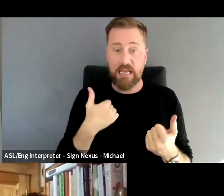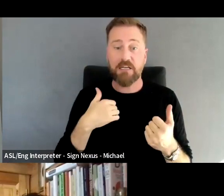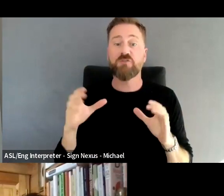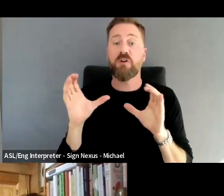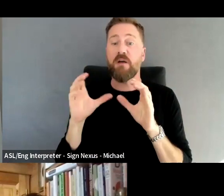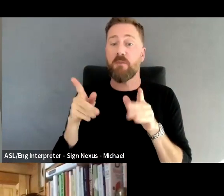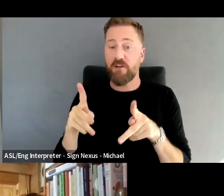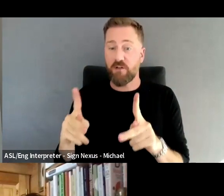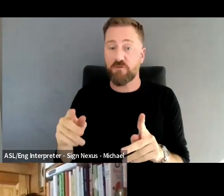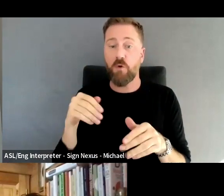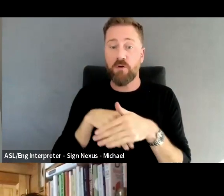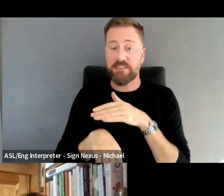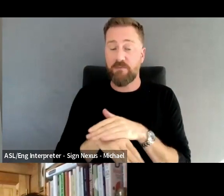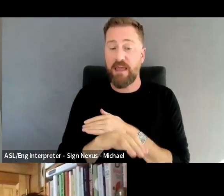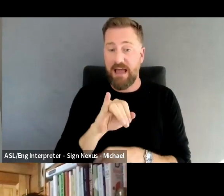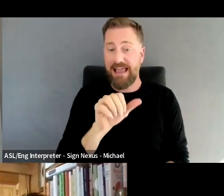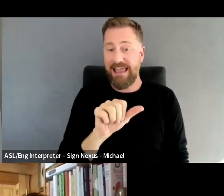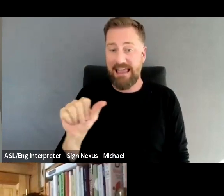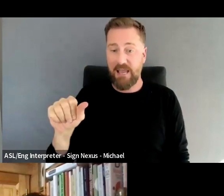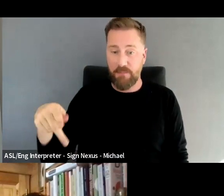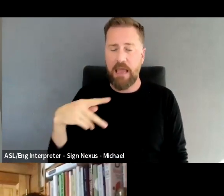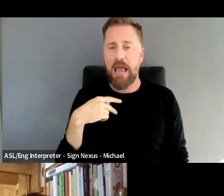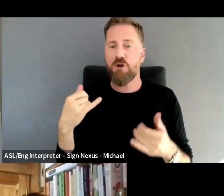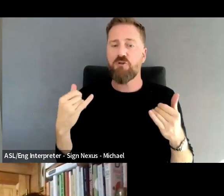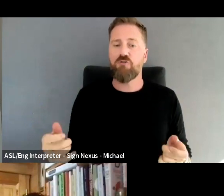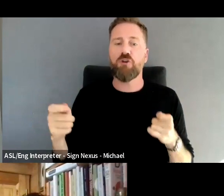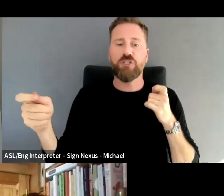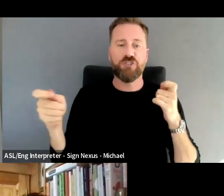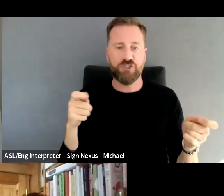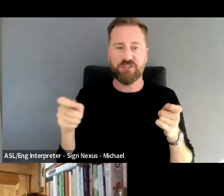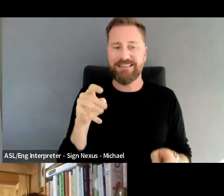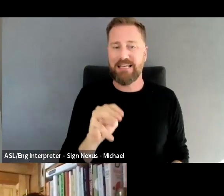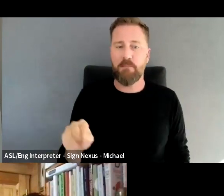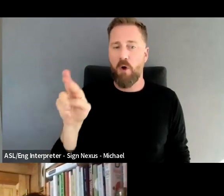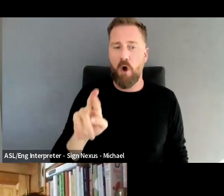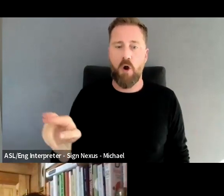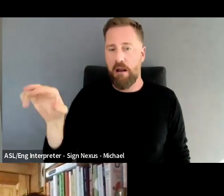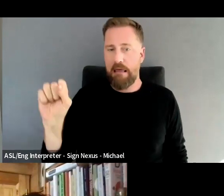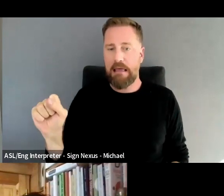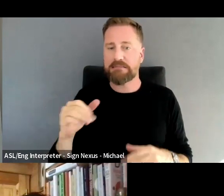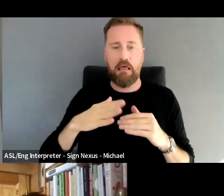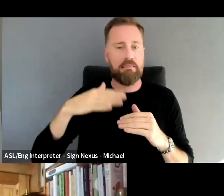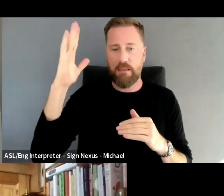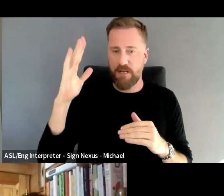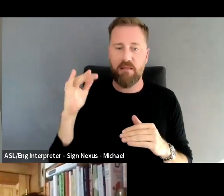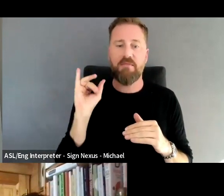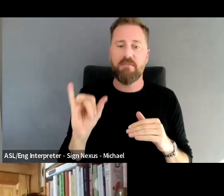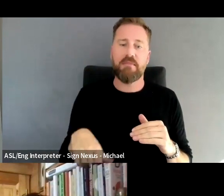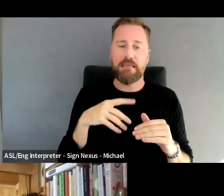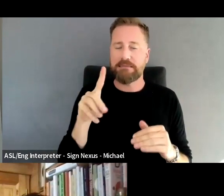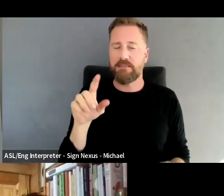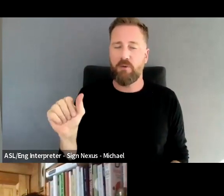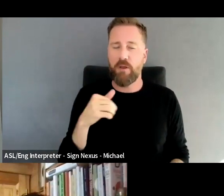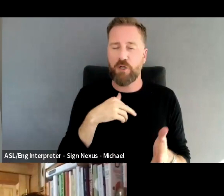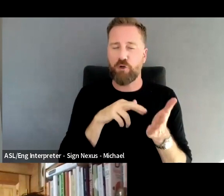IAAP, and currently chairs MRS Unlimited, the disability-inclusive research sector group